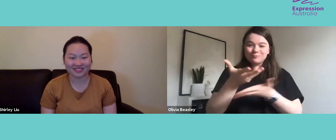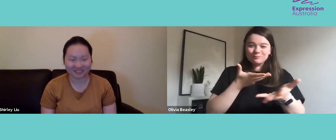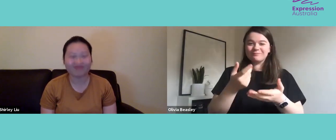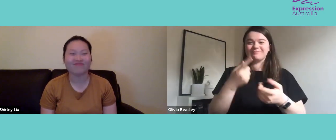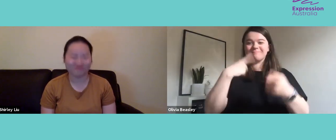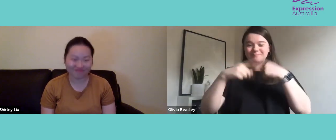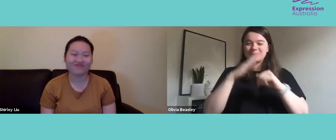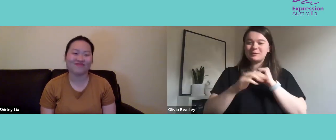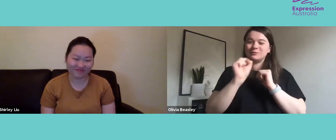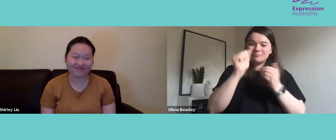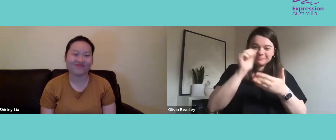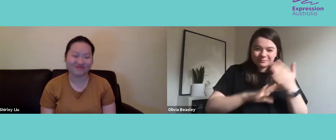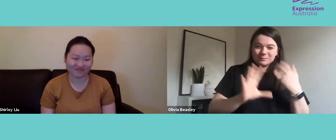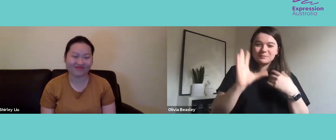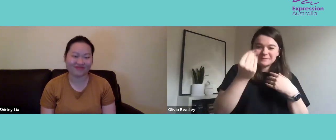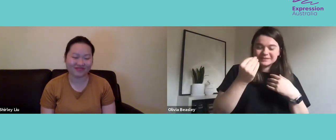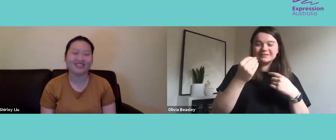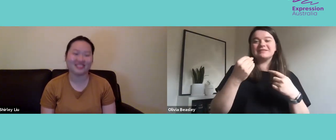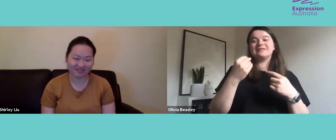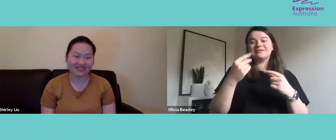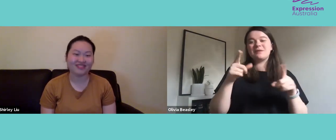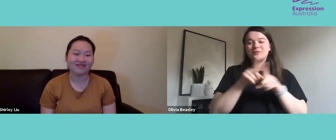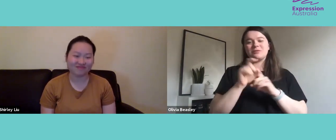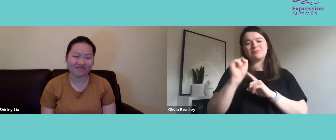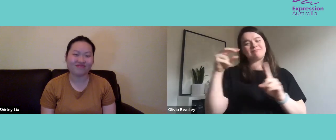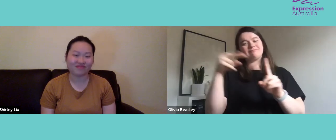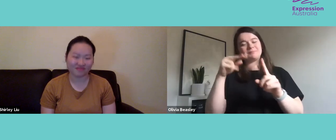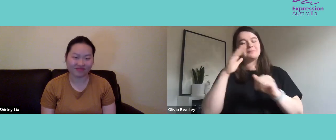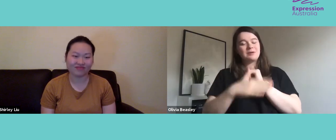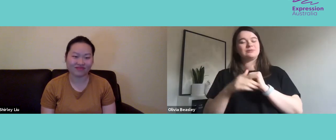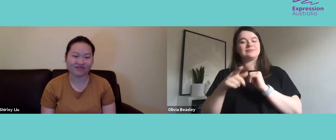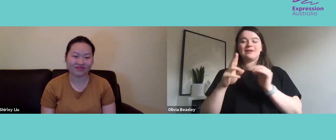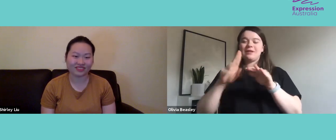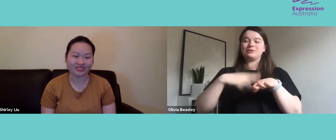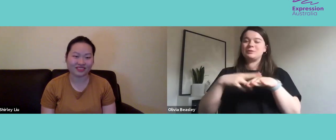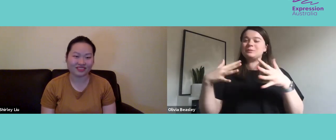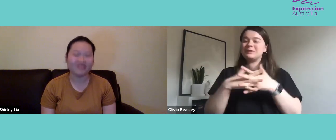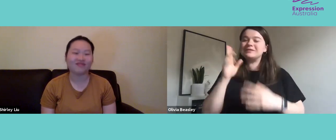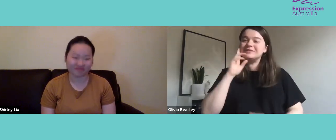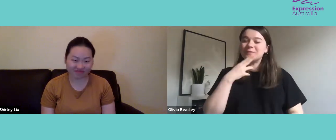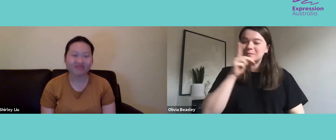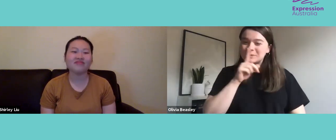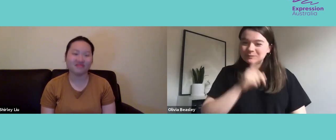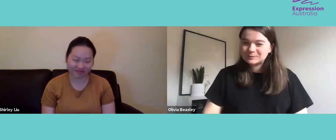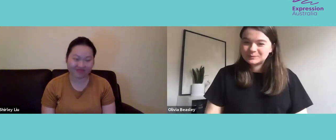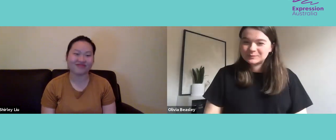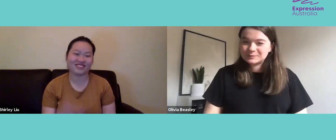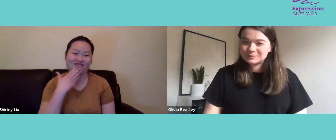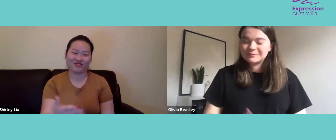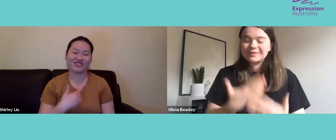you will be a great role model who is Deaf for other people to look up to as well. And thank you for